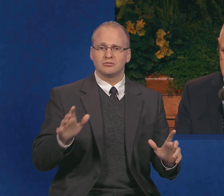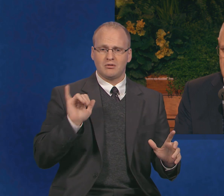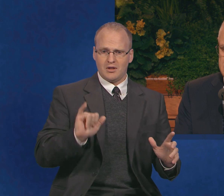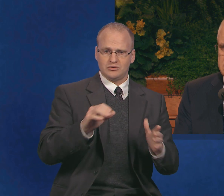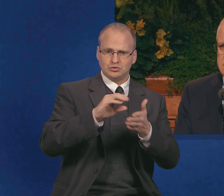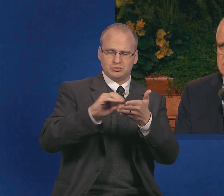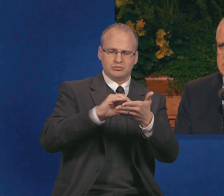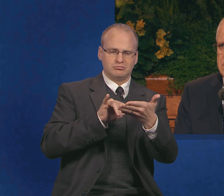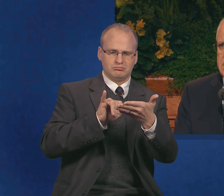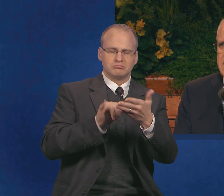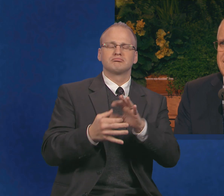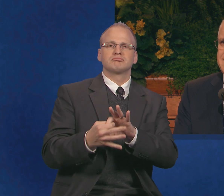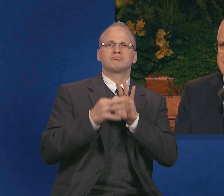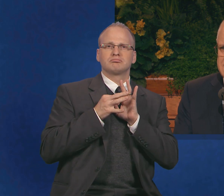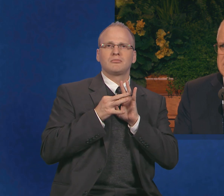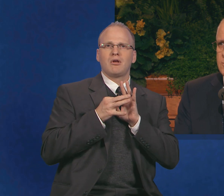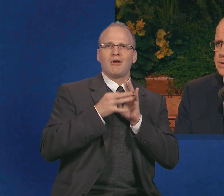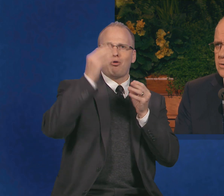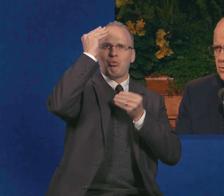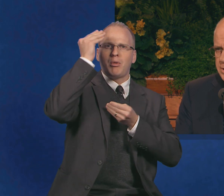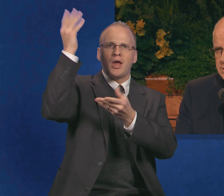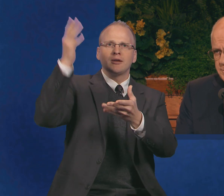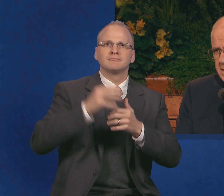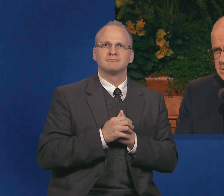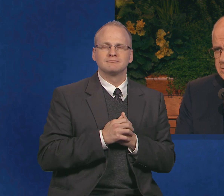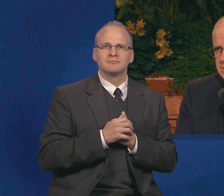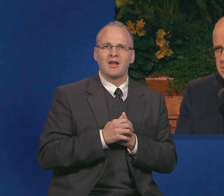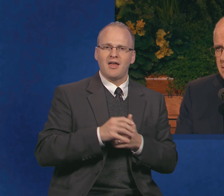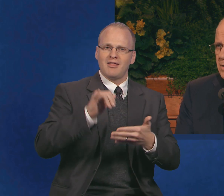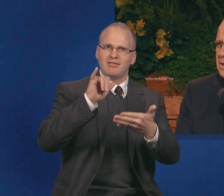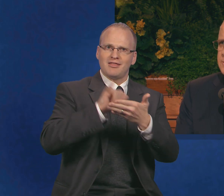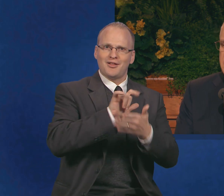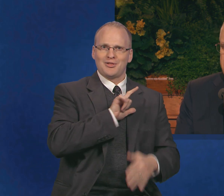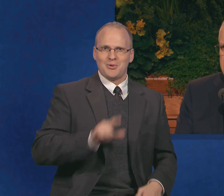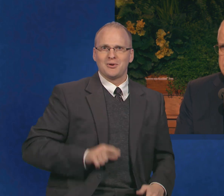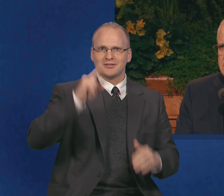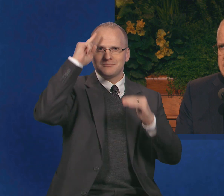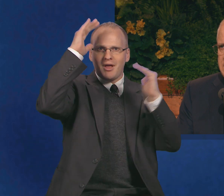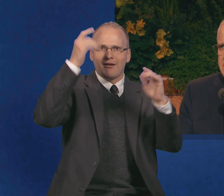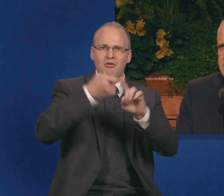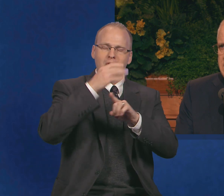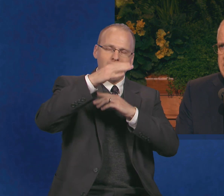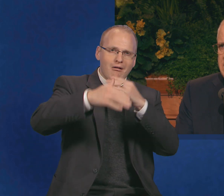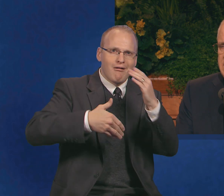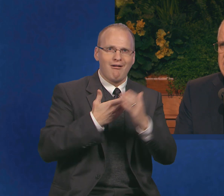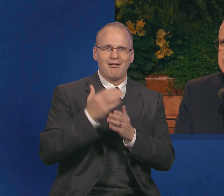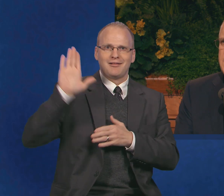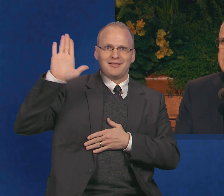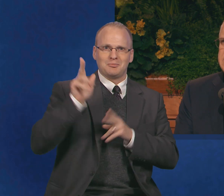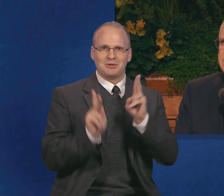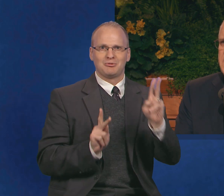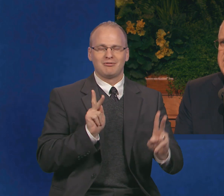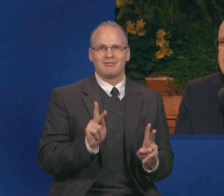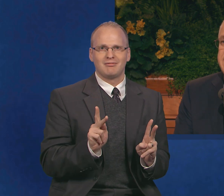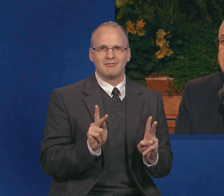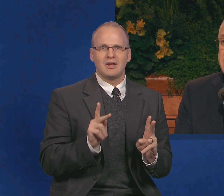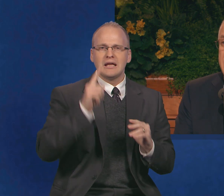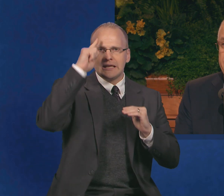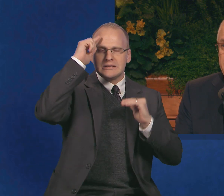law. This is what the Lord expects of all His people. He expects us to pay tithing not from